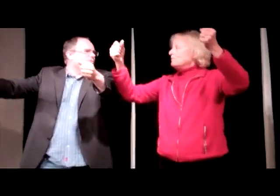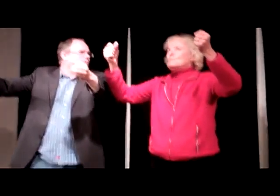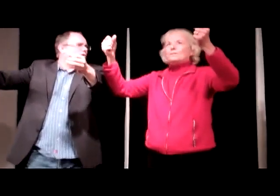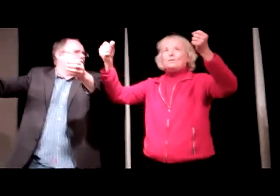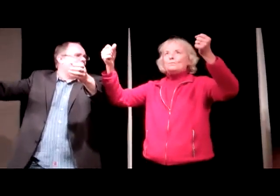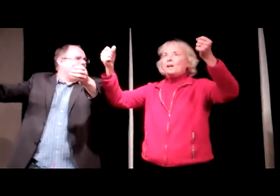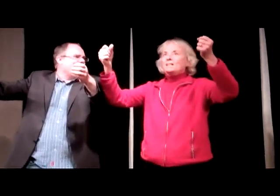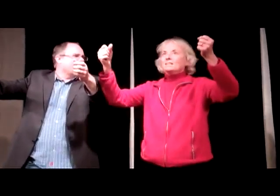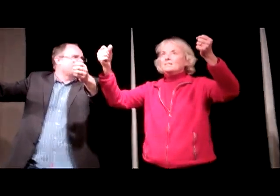go right. right.